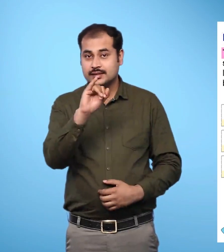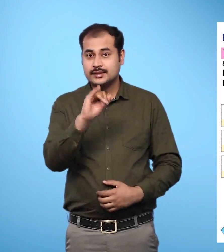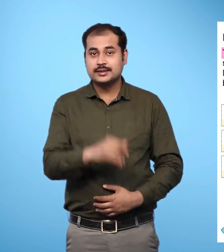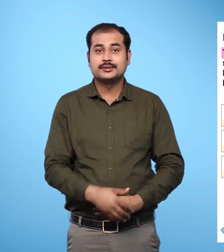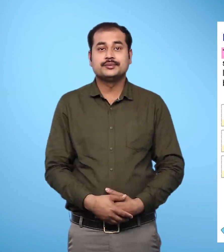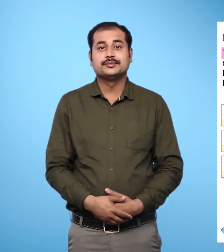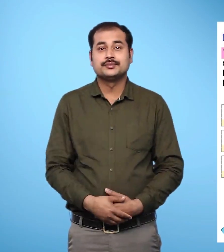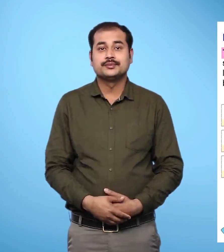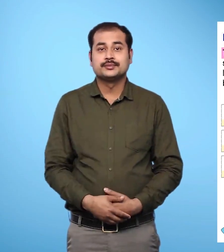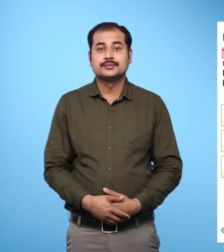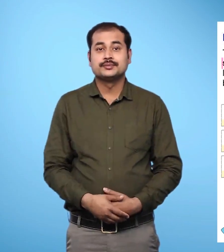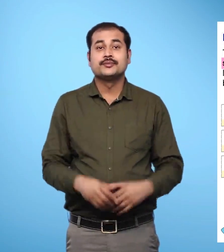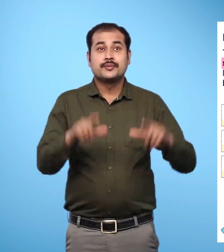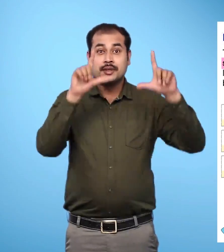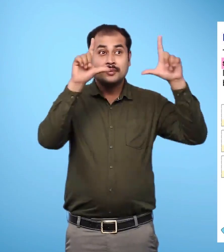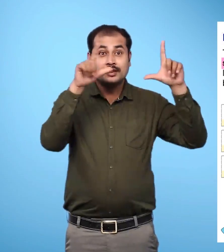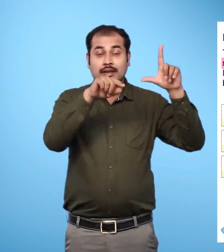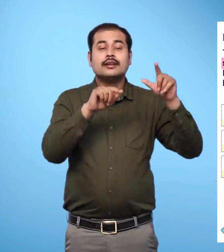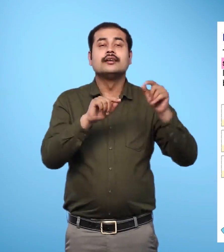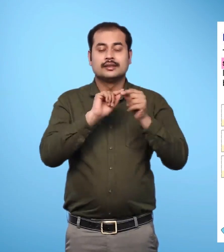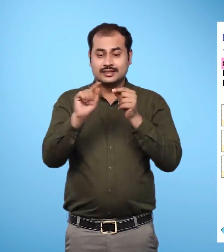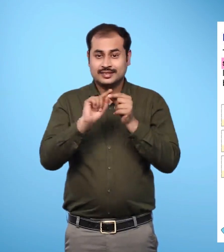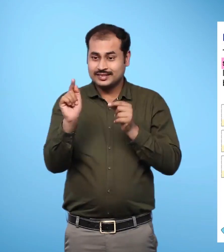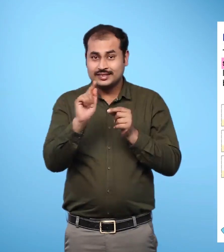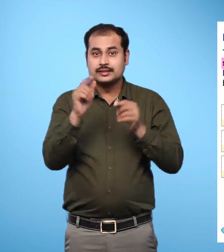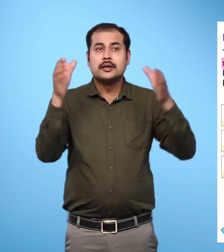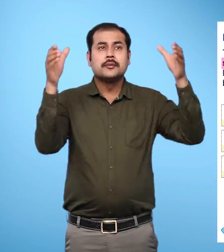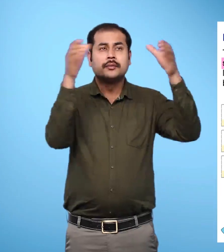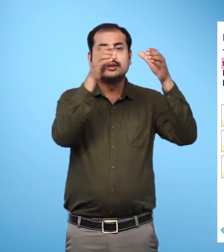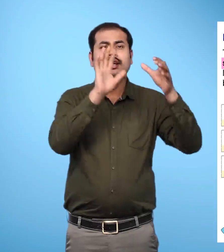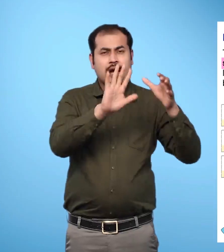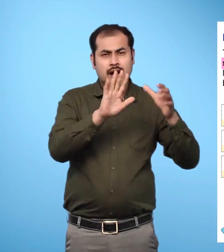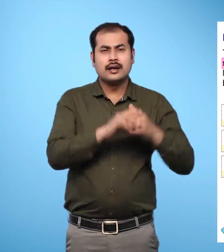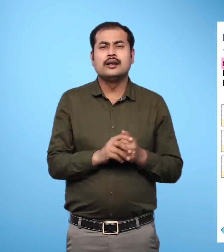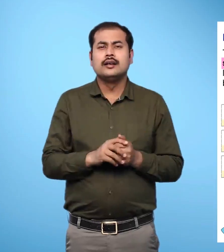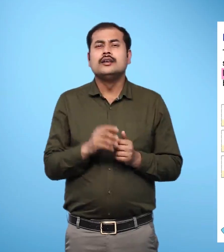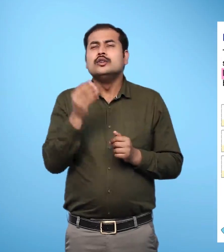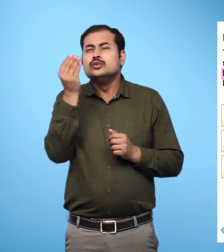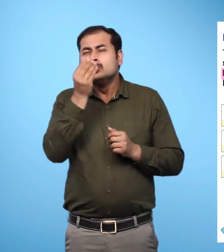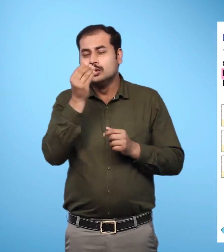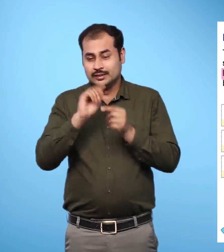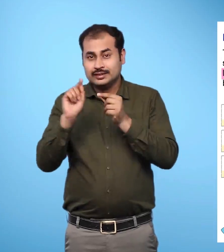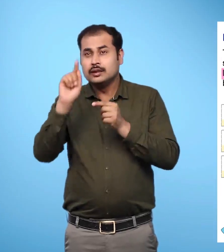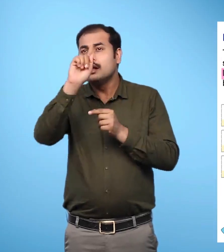Each part shows a bundle of matchsticks and some loose matchsticks.